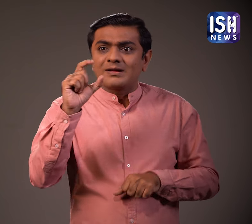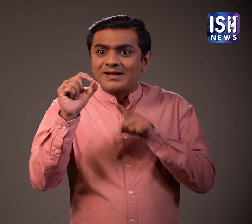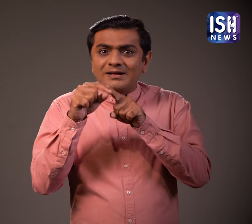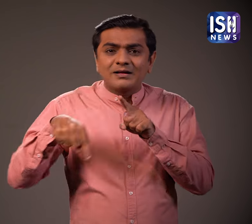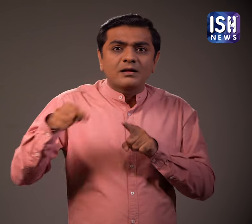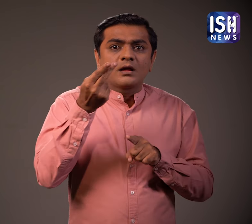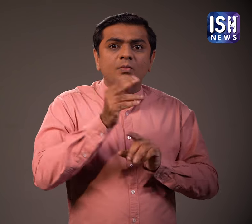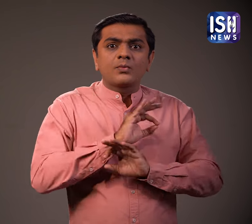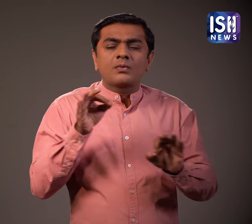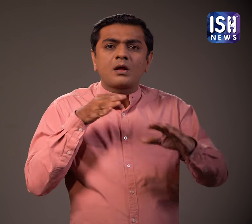caught.